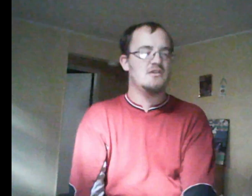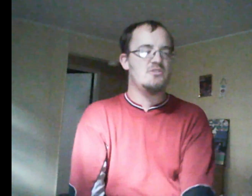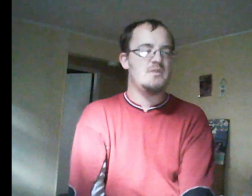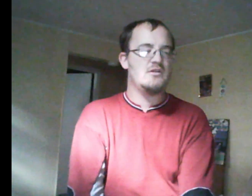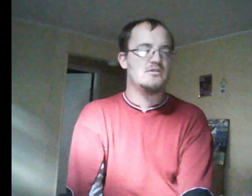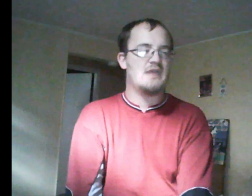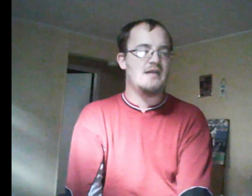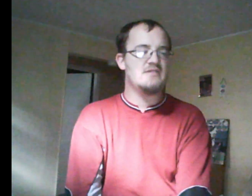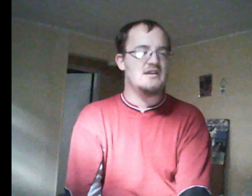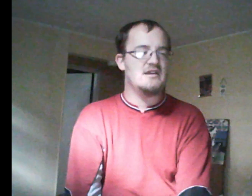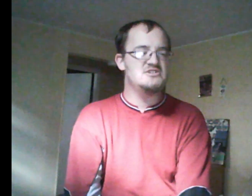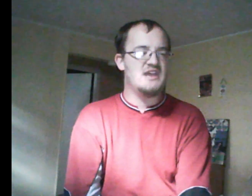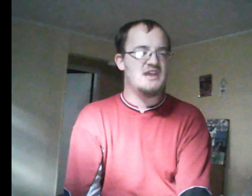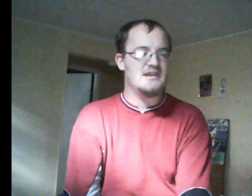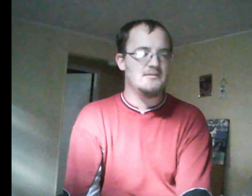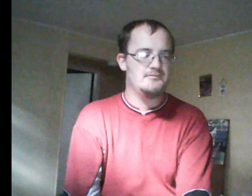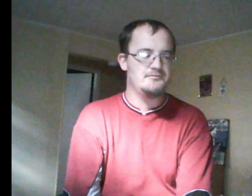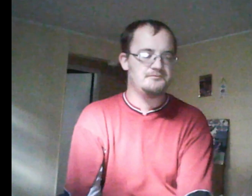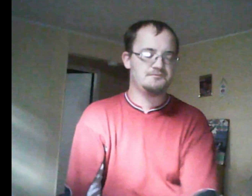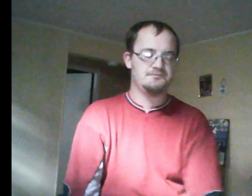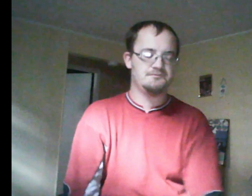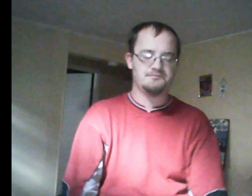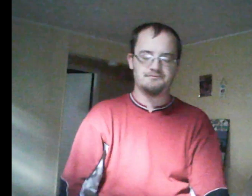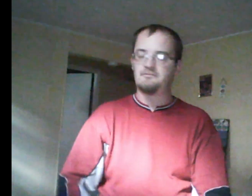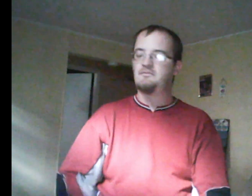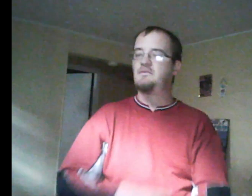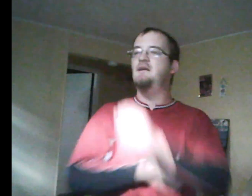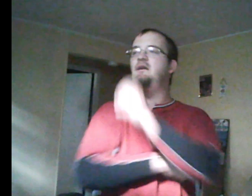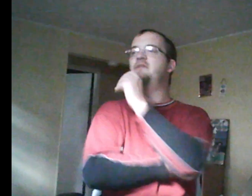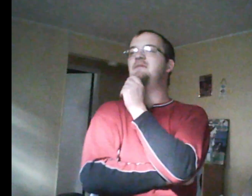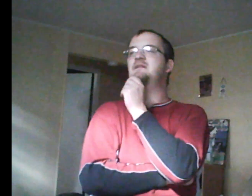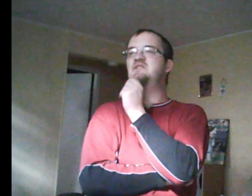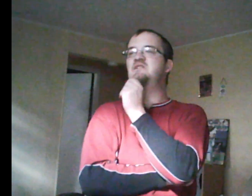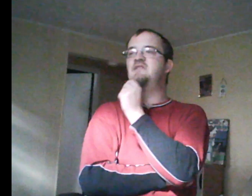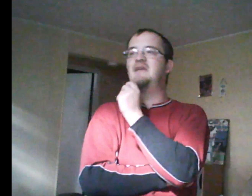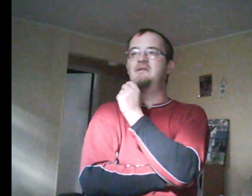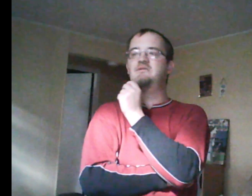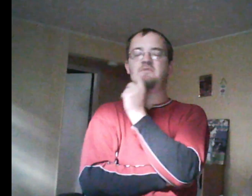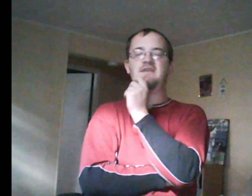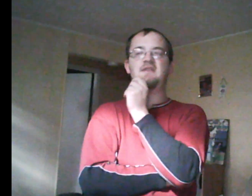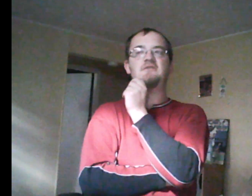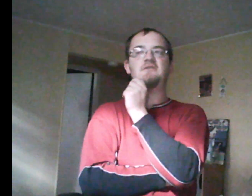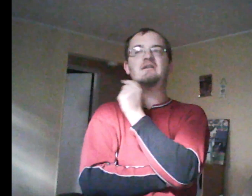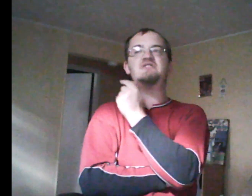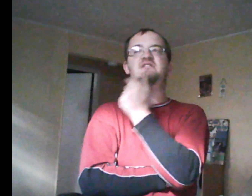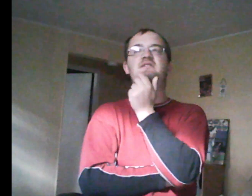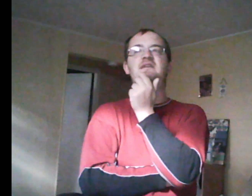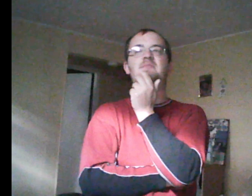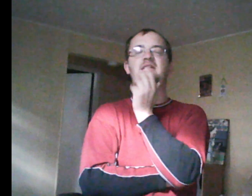And all that, that she's with the in crowd. And she doesn't need Manny and Liberty. But then, of course, you know, they took her cause too much.